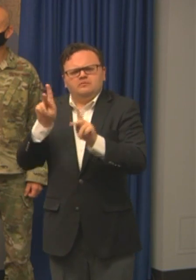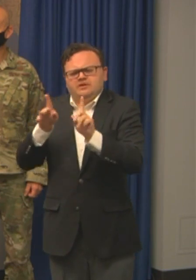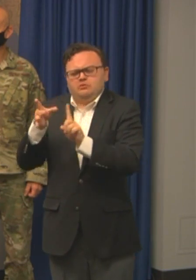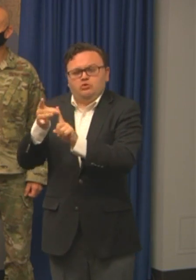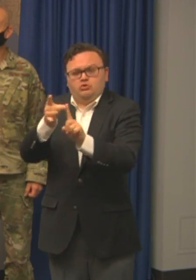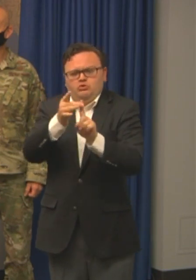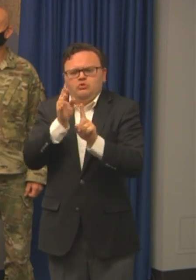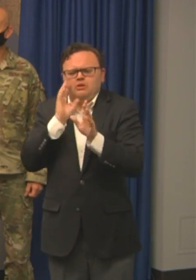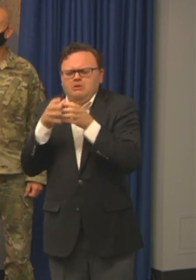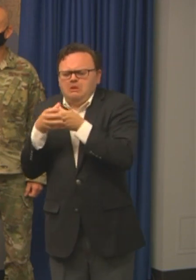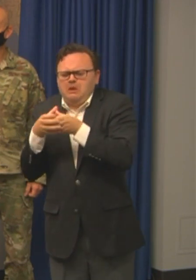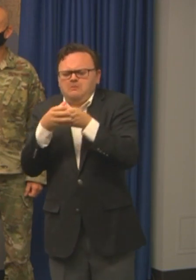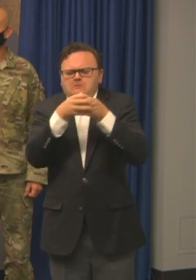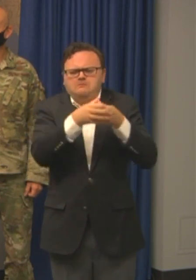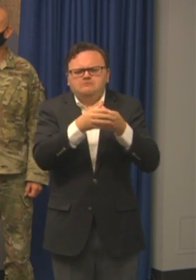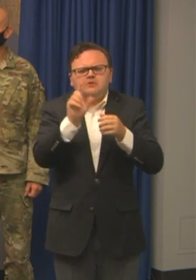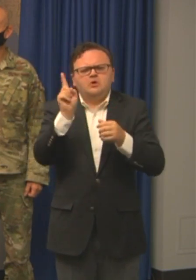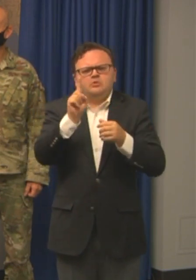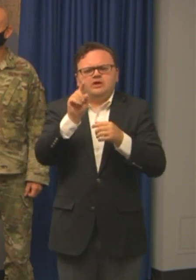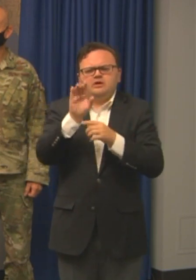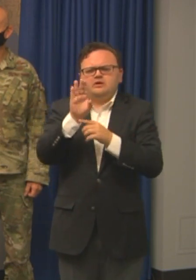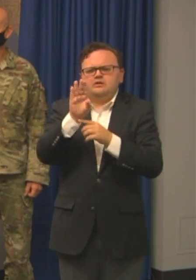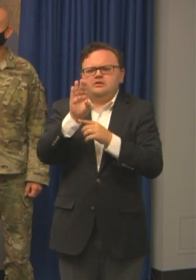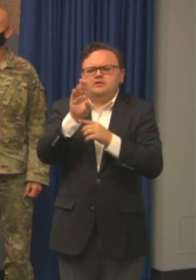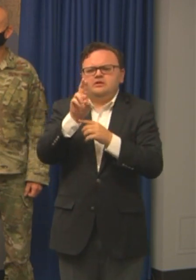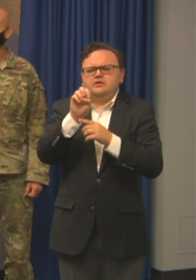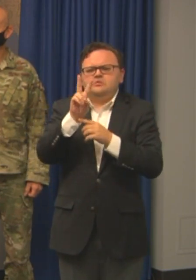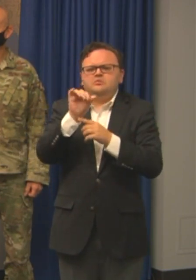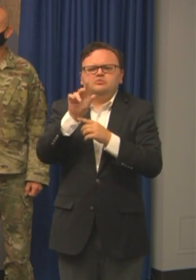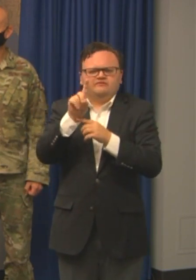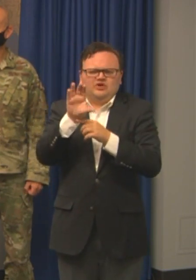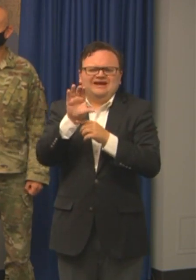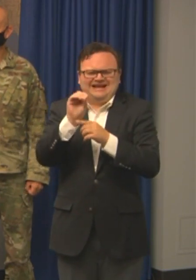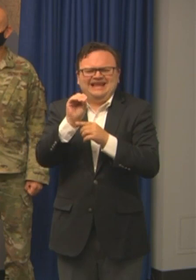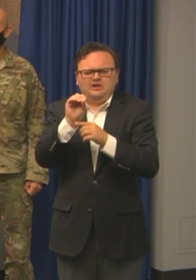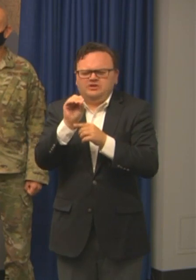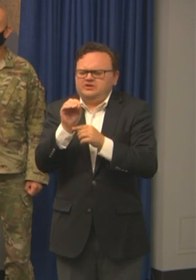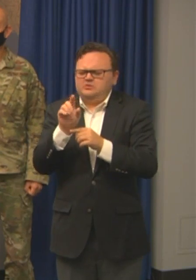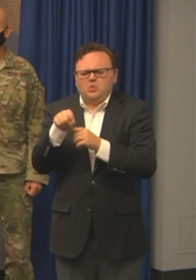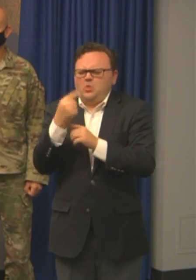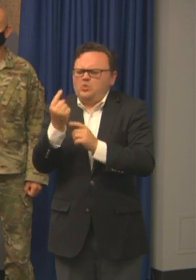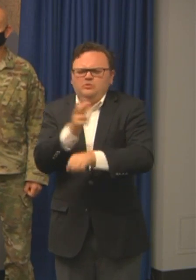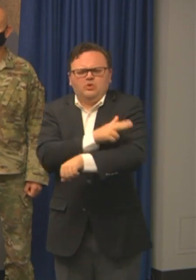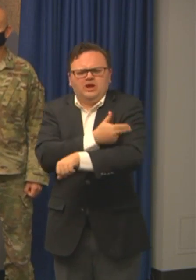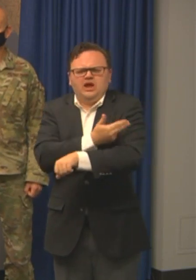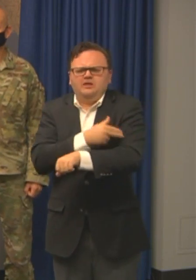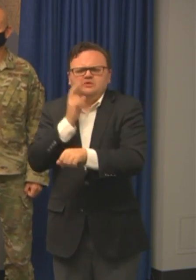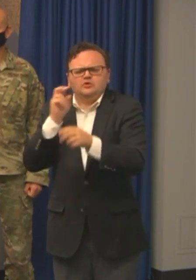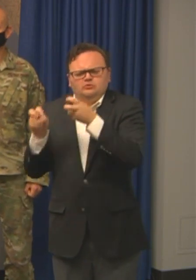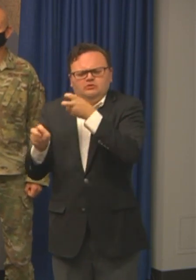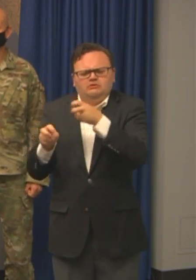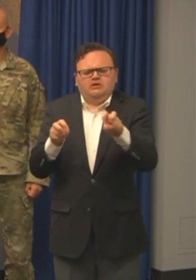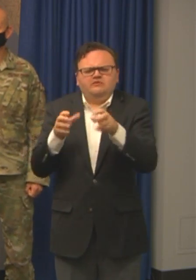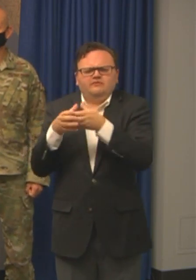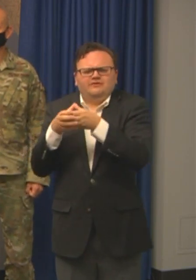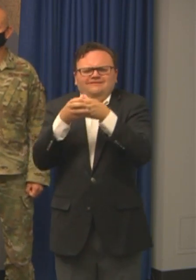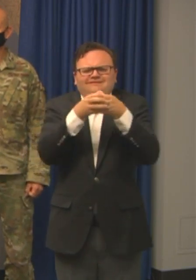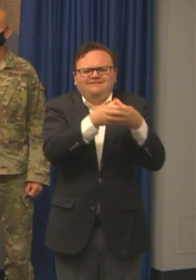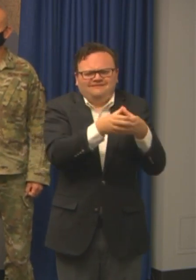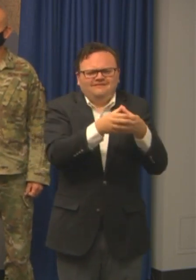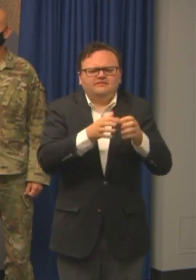about the extent of it. But obviously, we stand ready to be able to assist in any efforts as they may as they may develop.